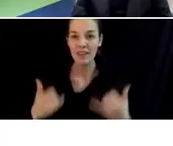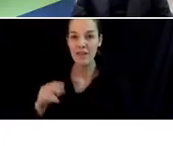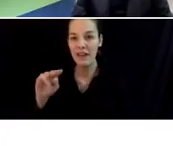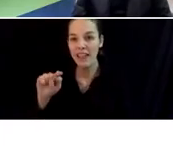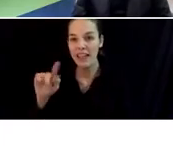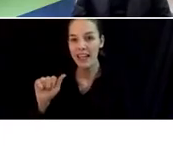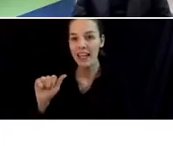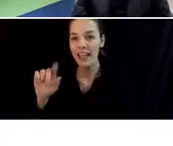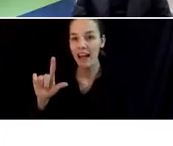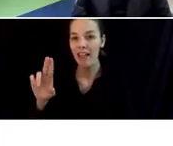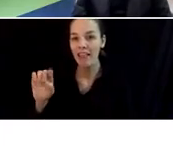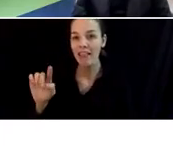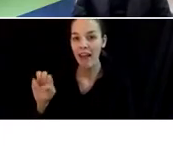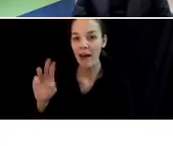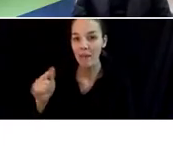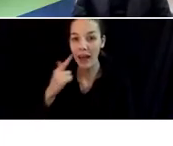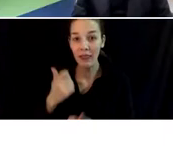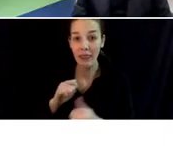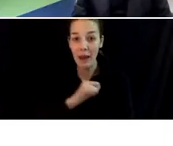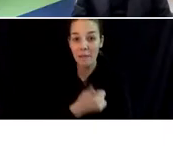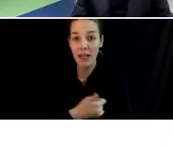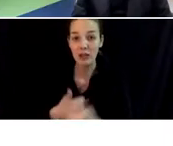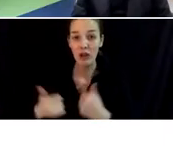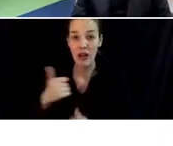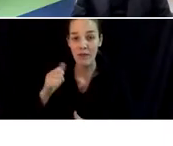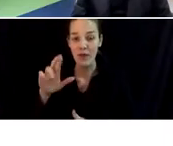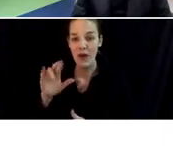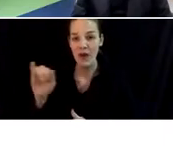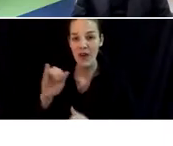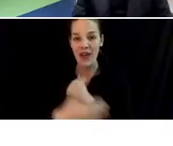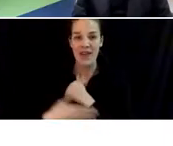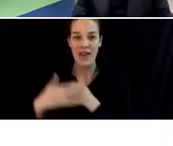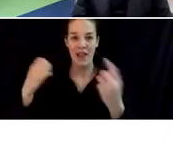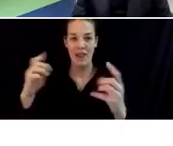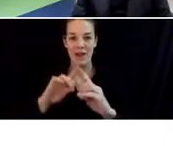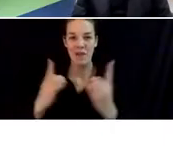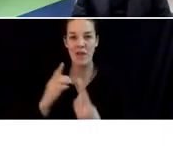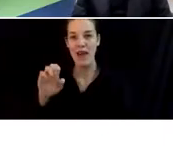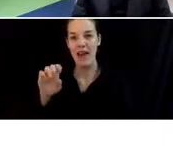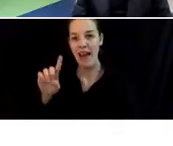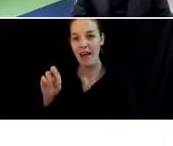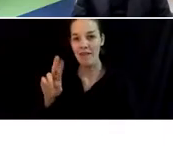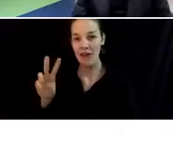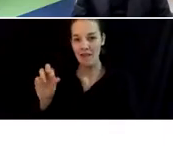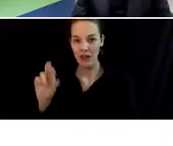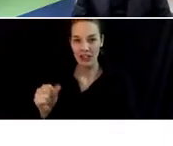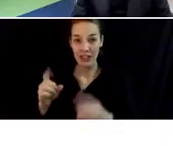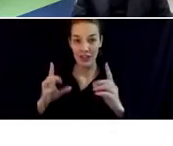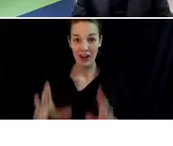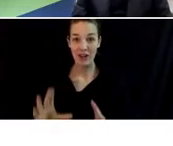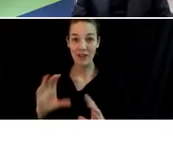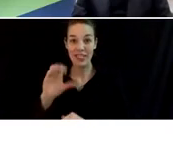Administrator of the Rock Island County Health Department, and Edward Rivers, the Director of the Scott County Health Department.